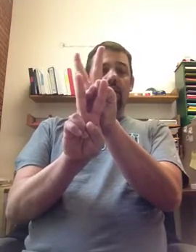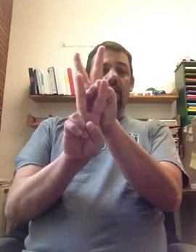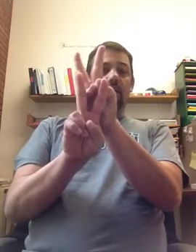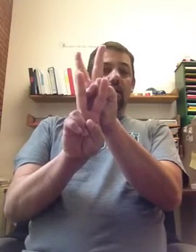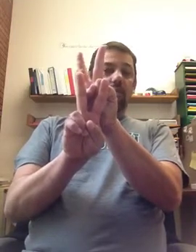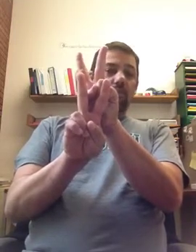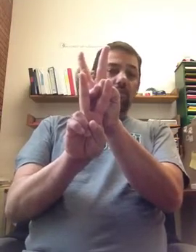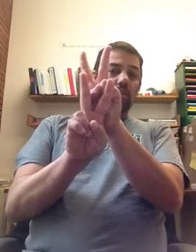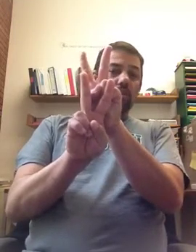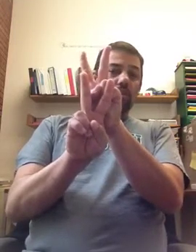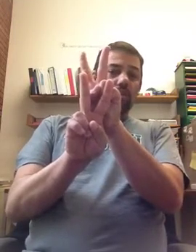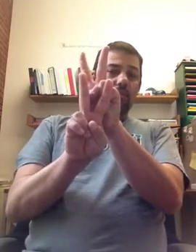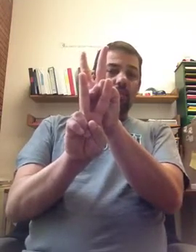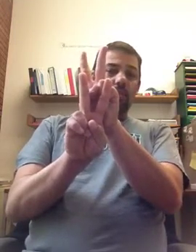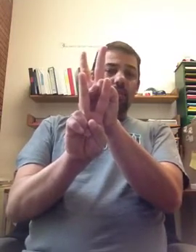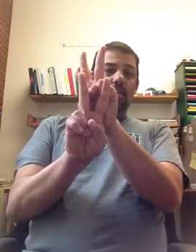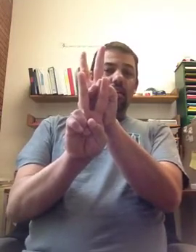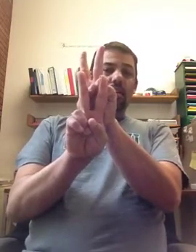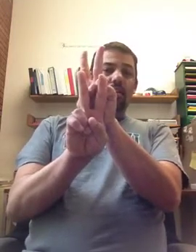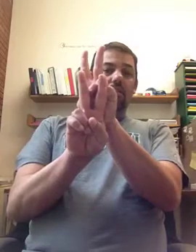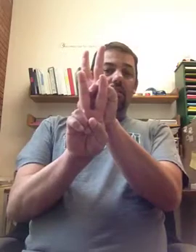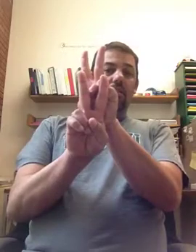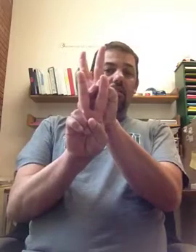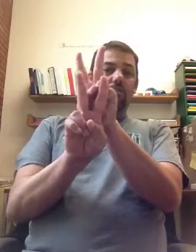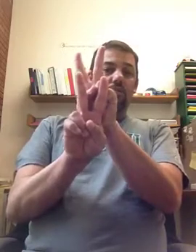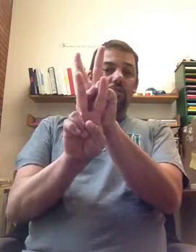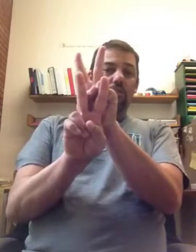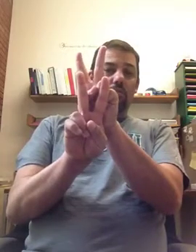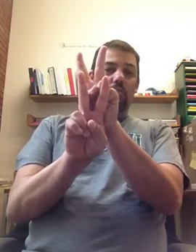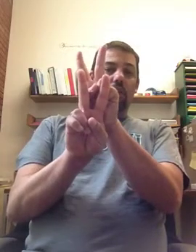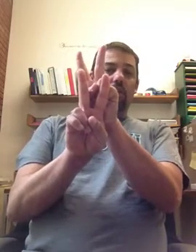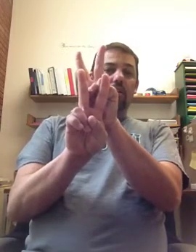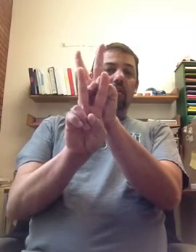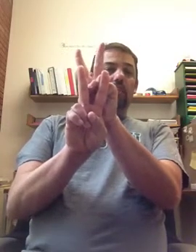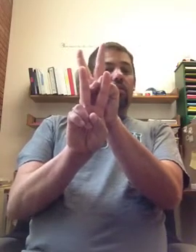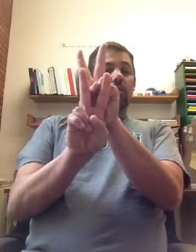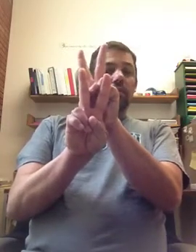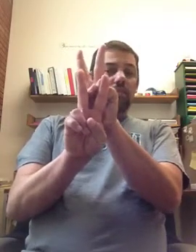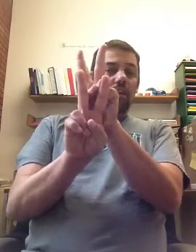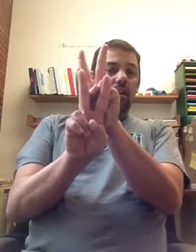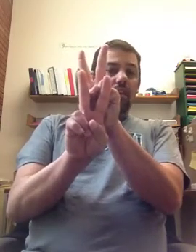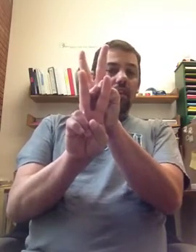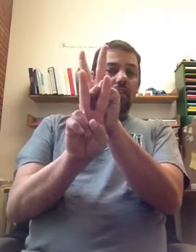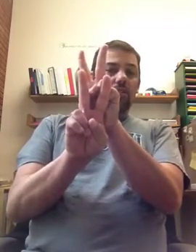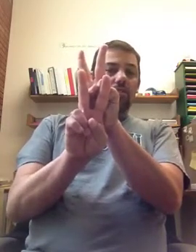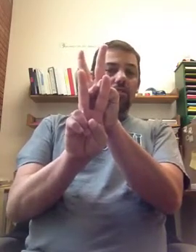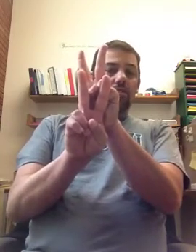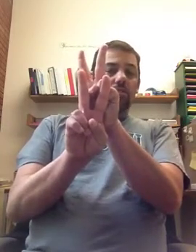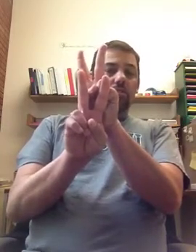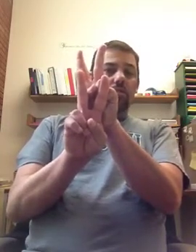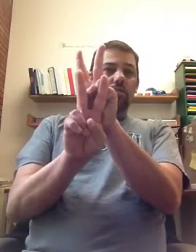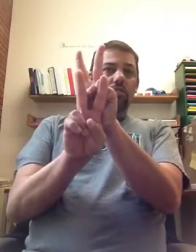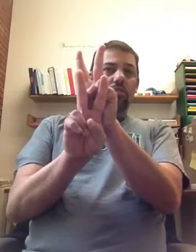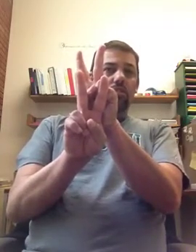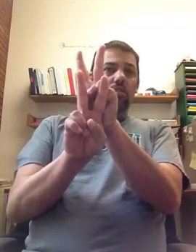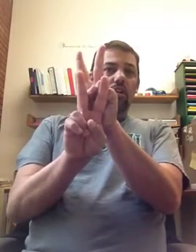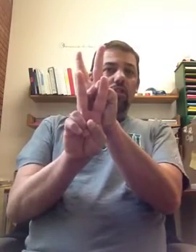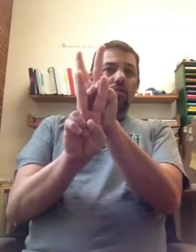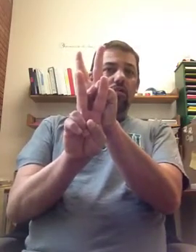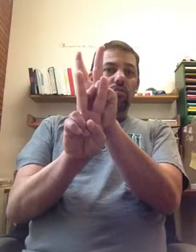Except once we've separated these, they're now called chromosomes again. So each cell, the original cell started with two